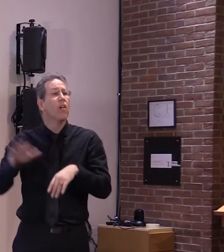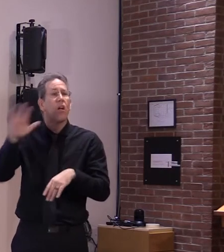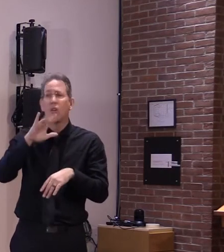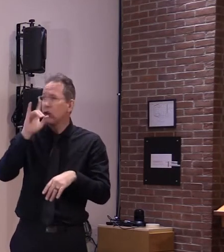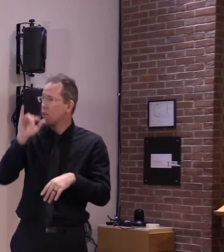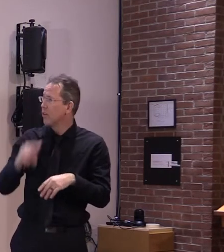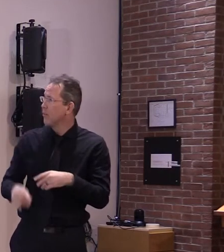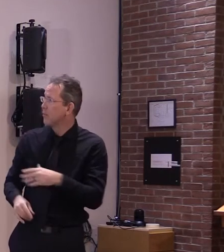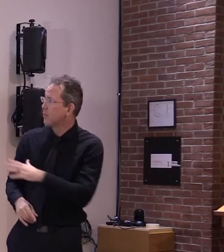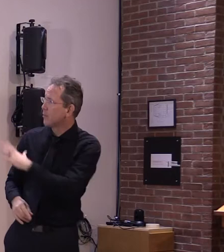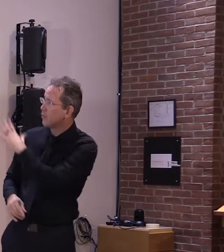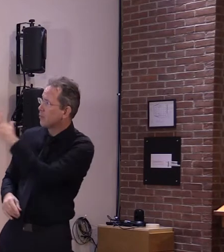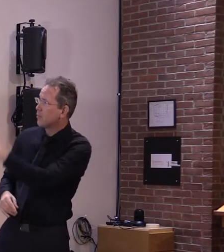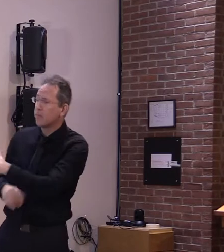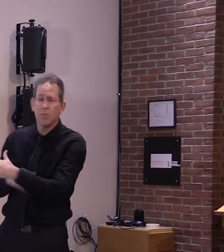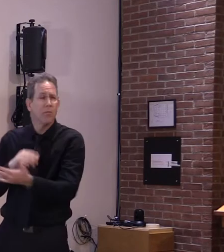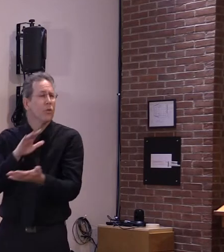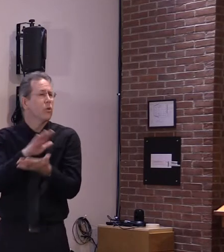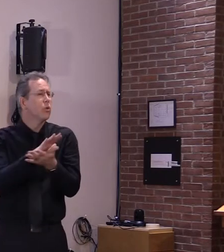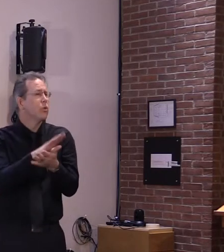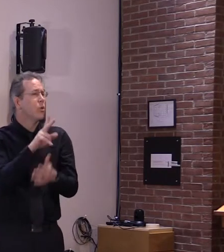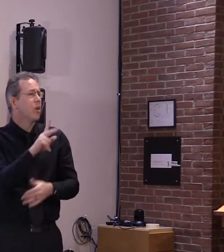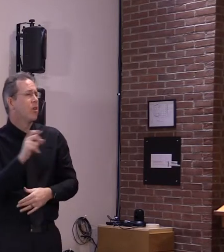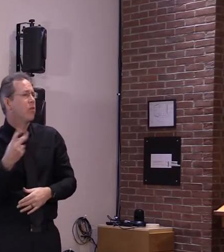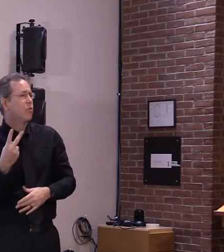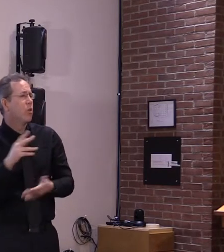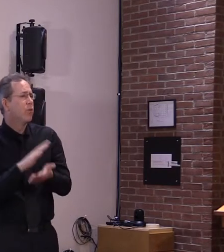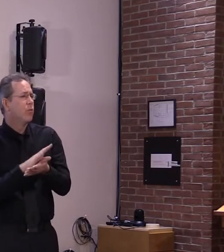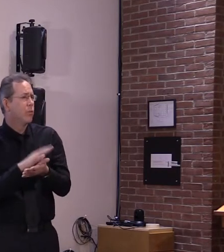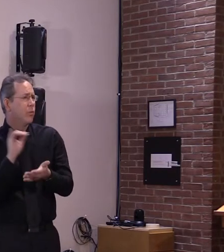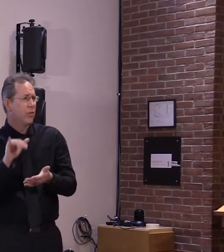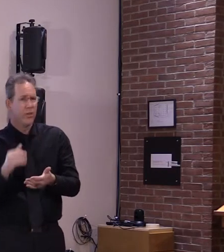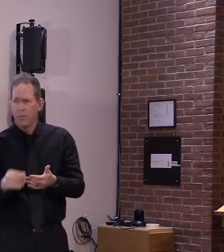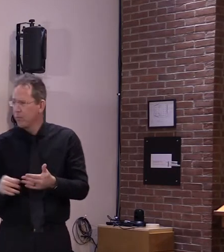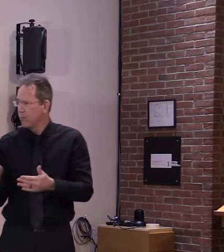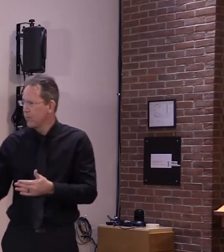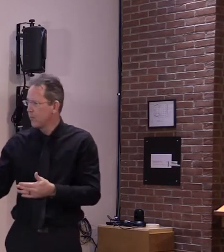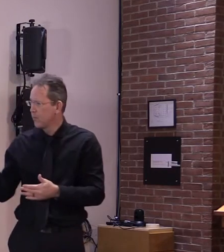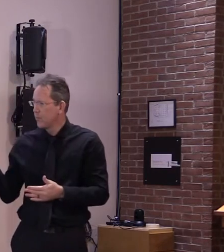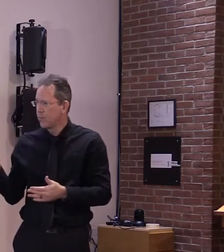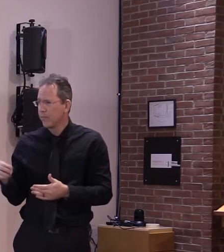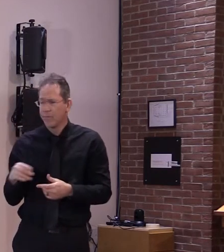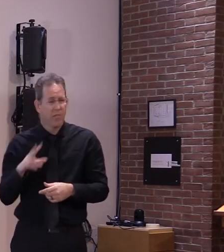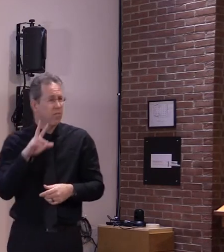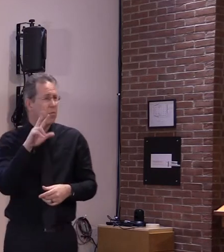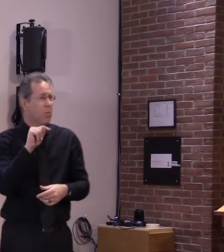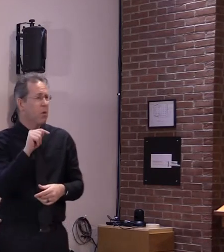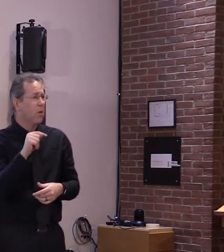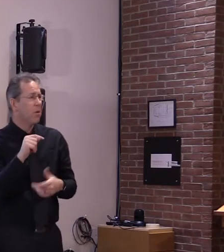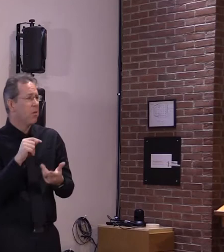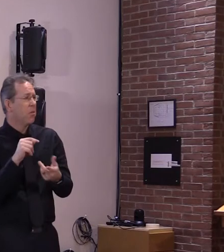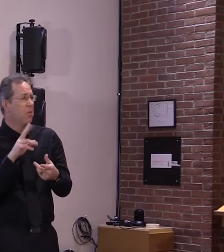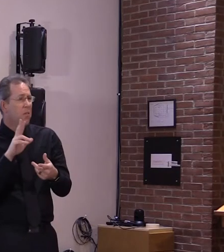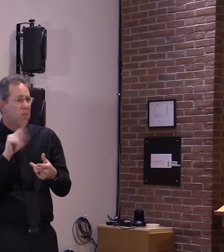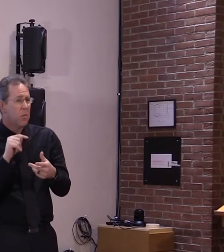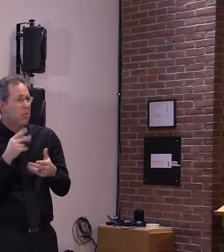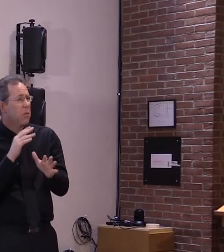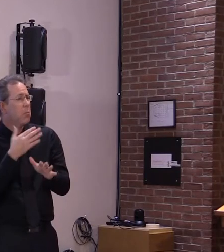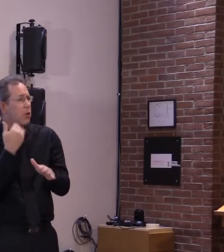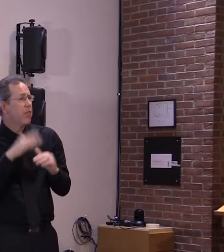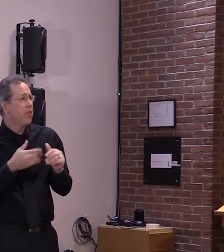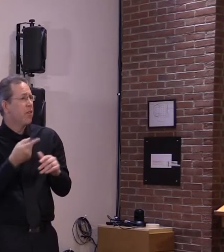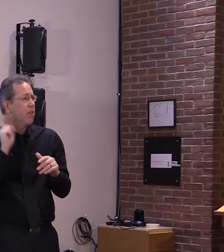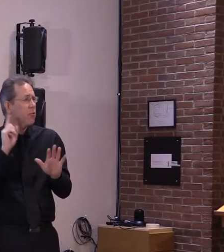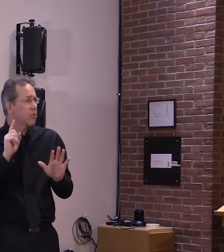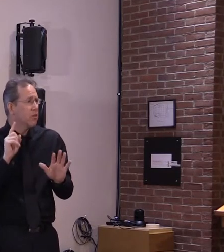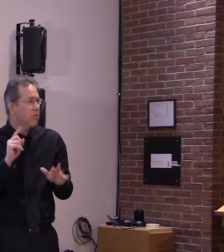that were reported in k-12 schools this is a decrease of about 70 cases compared to last week with 158 cases in new hampshire